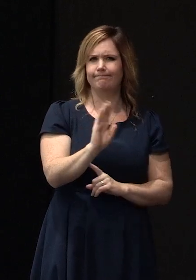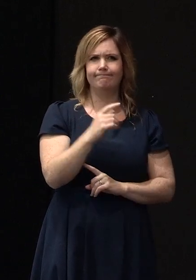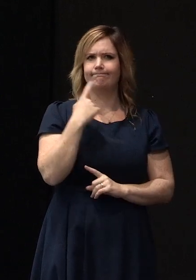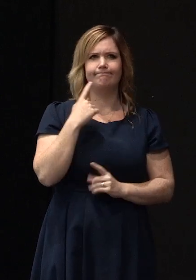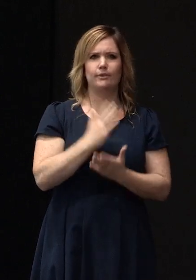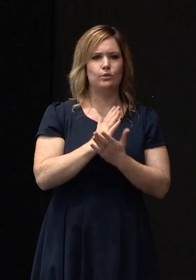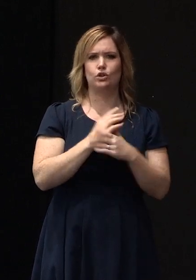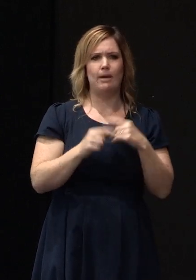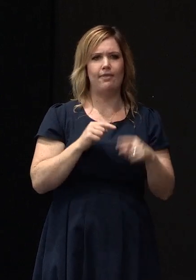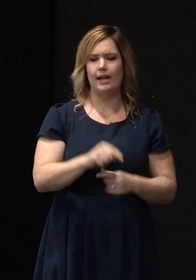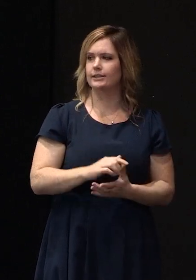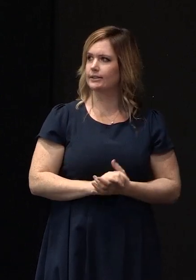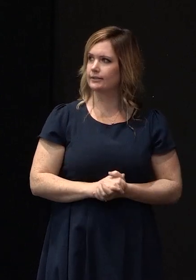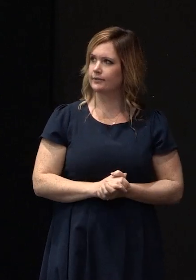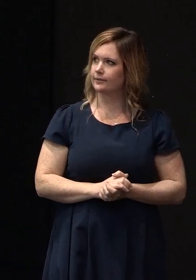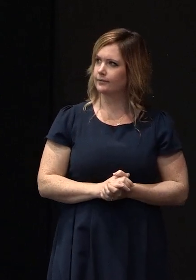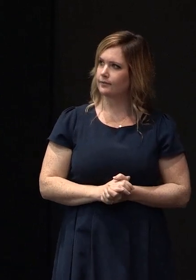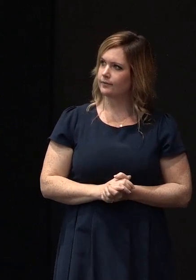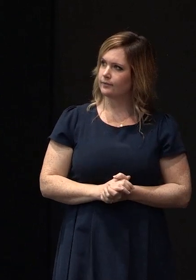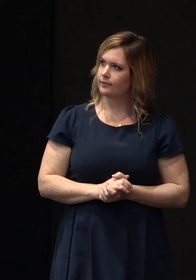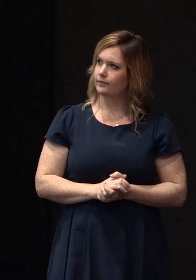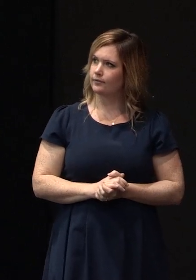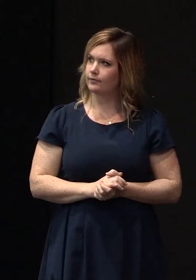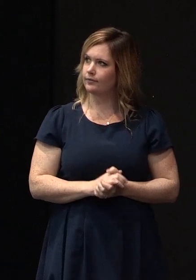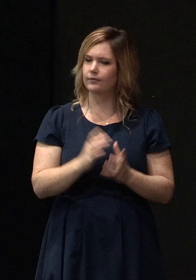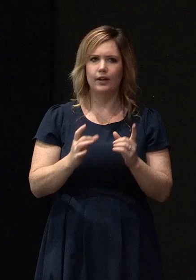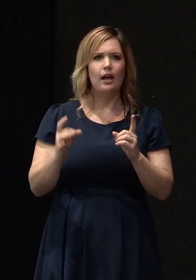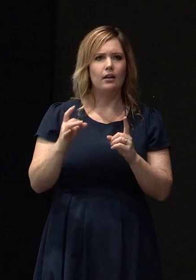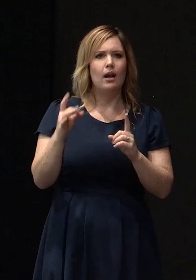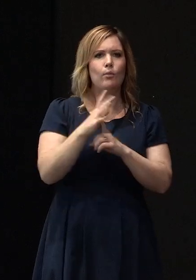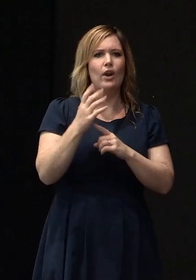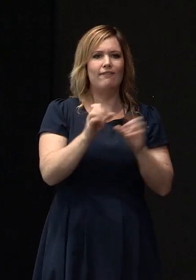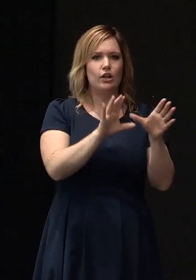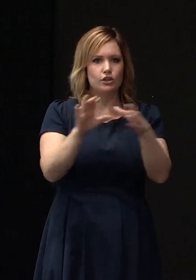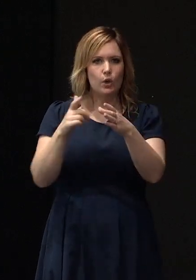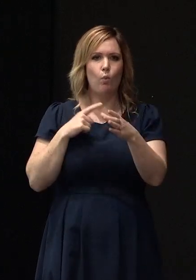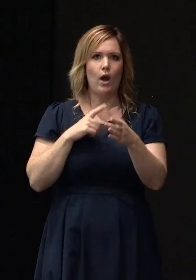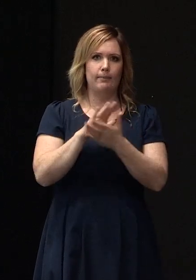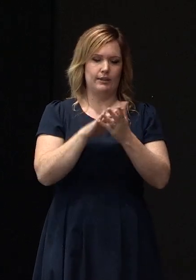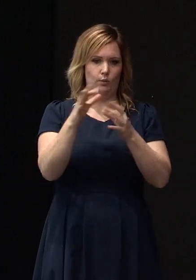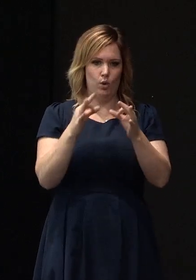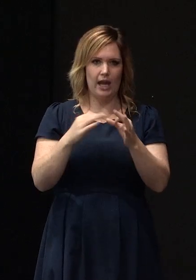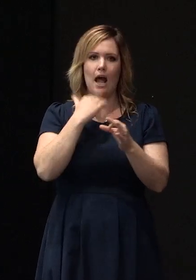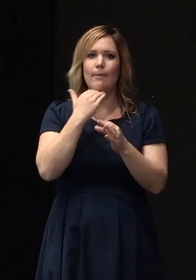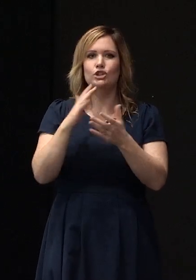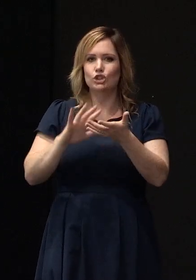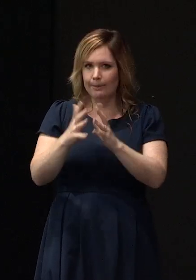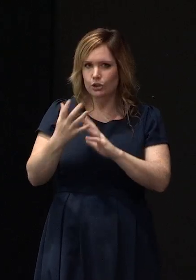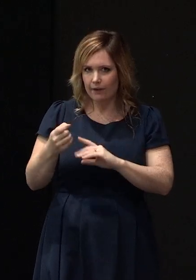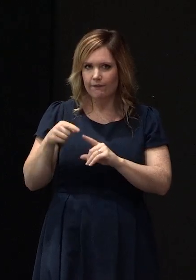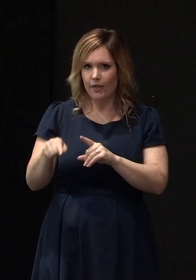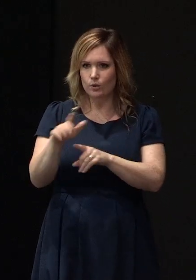about dealing with the amount of damages we were initially going to deal with and so